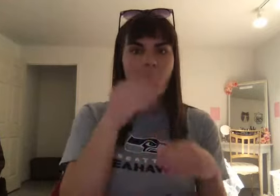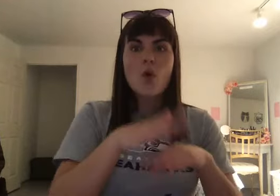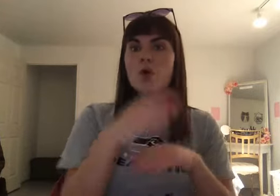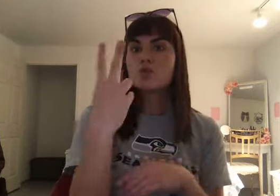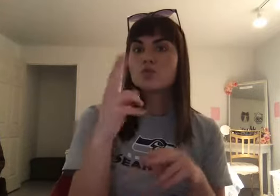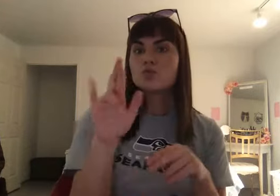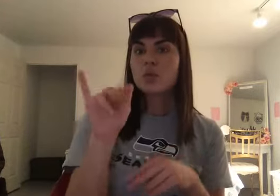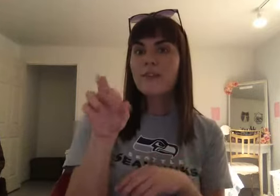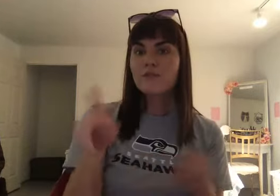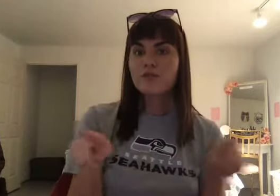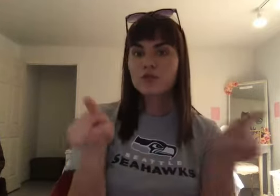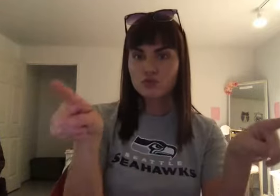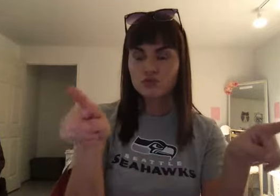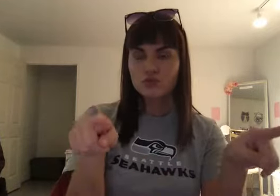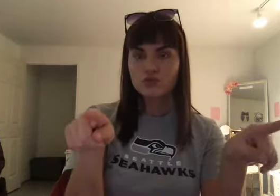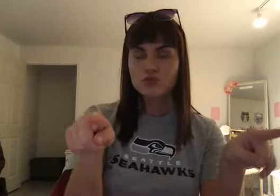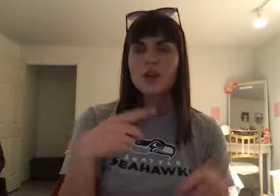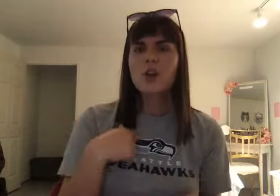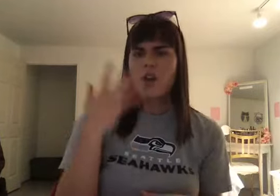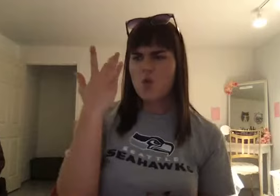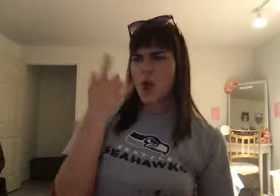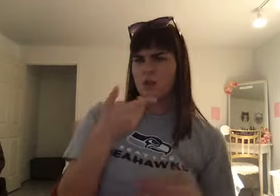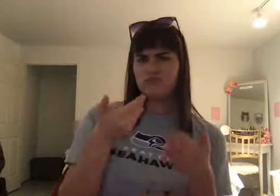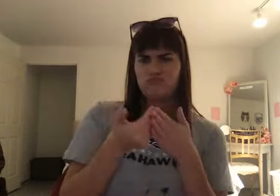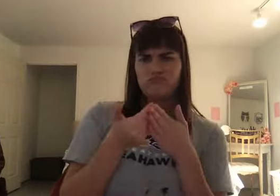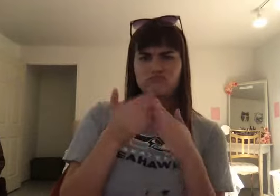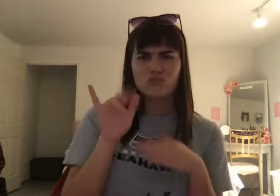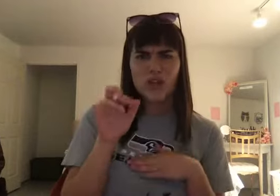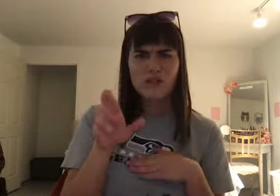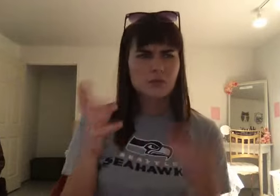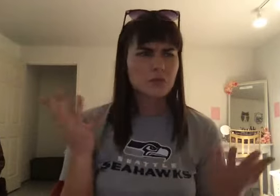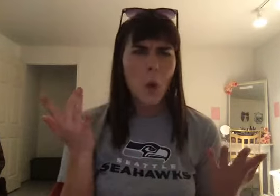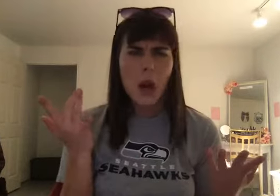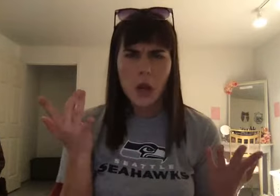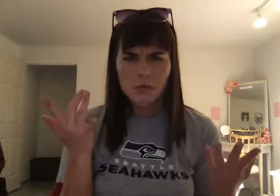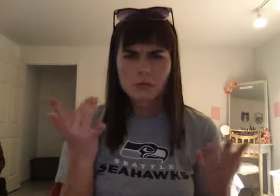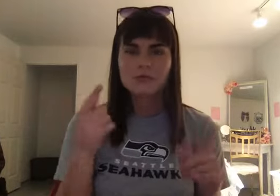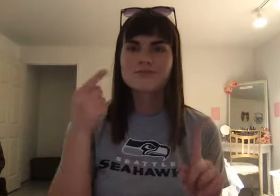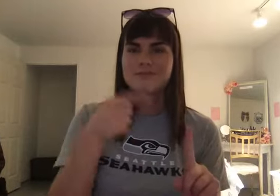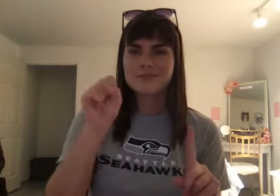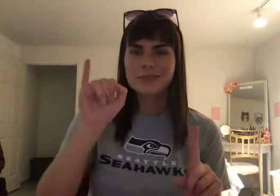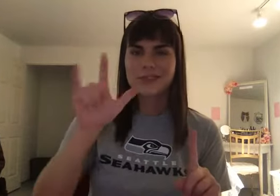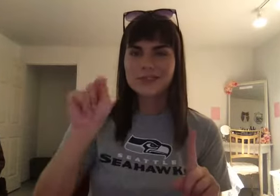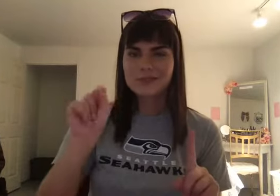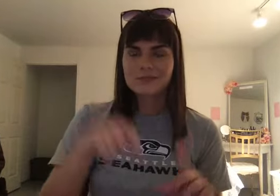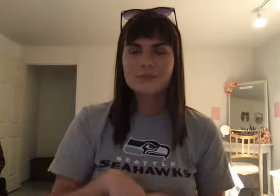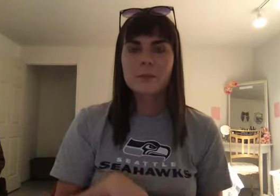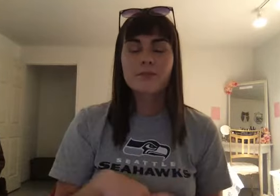And the reason why we're going to see these civilizations arise, especially around these river areas, is because of silt. I cannot emphasize enough how